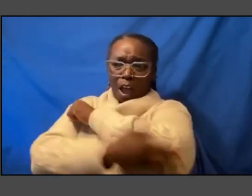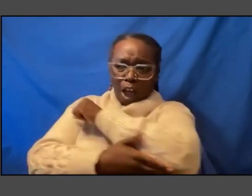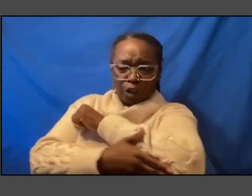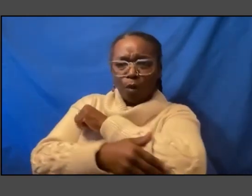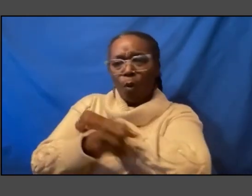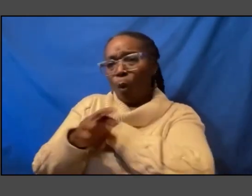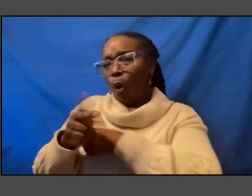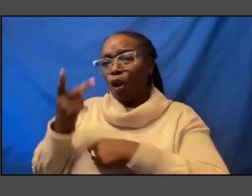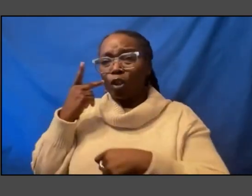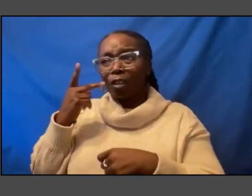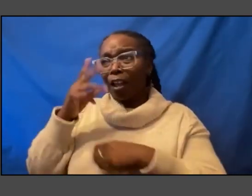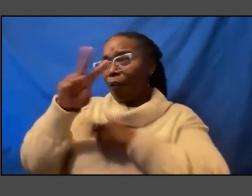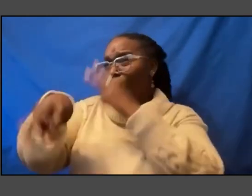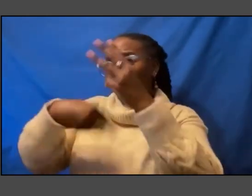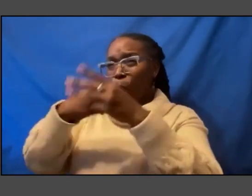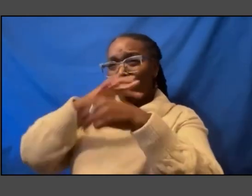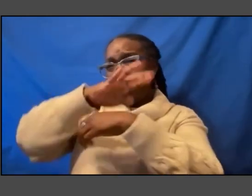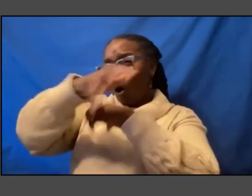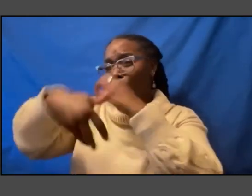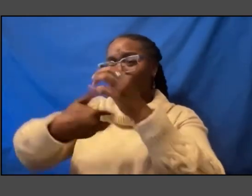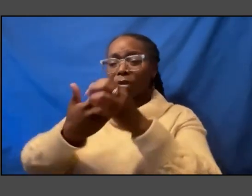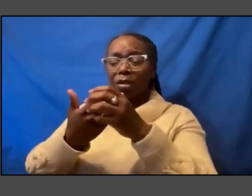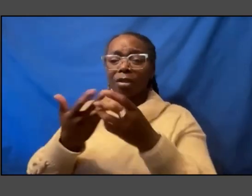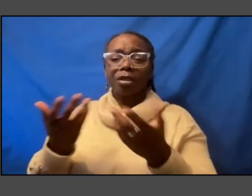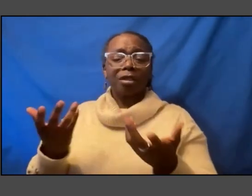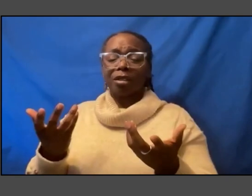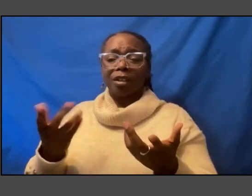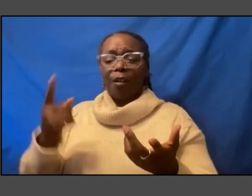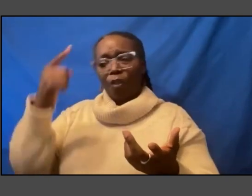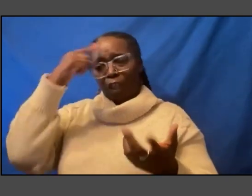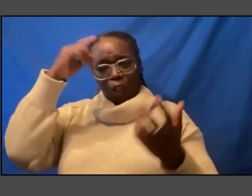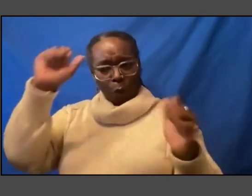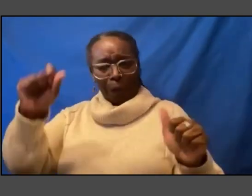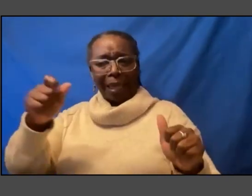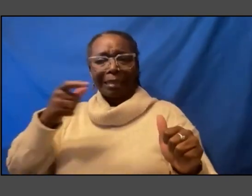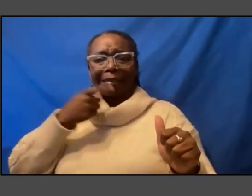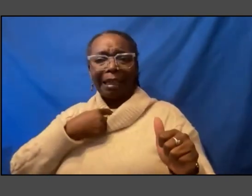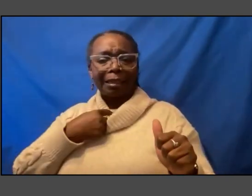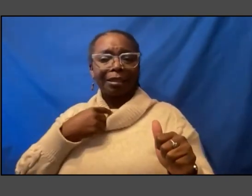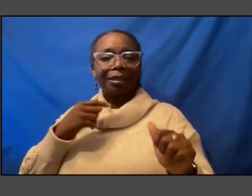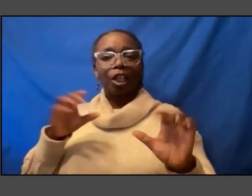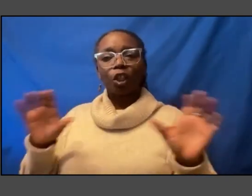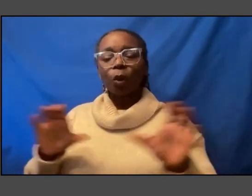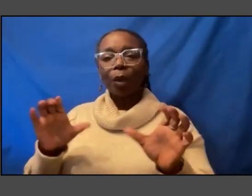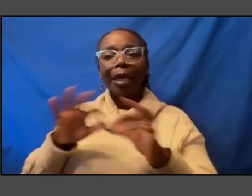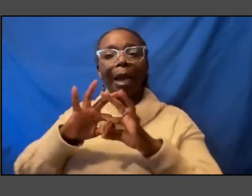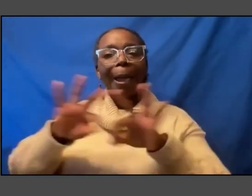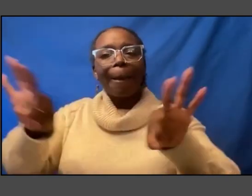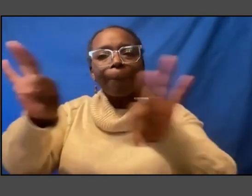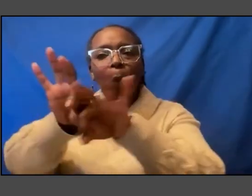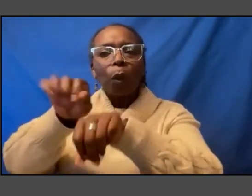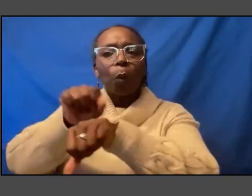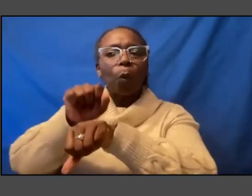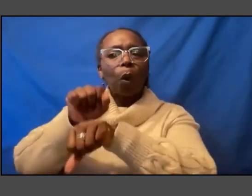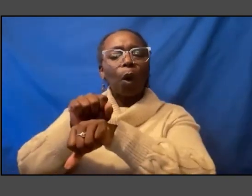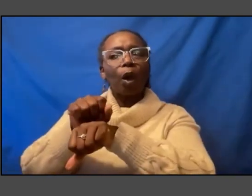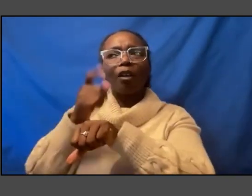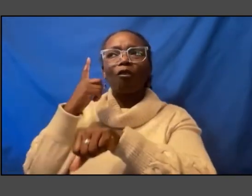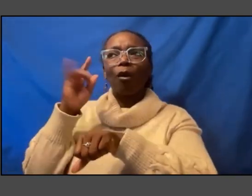um that you think that you could tell us about that are doing important work to this you know sharing our history